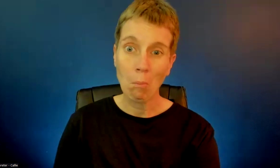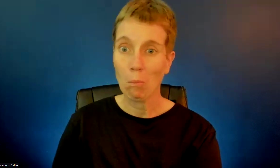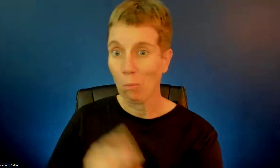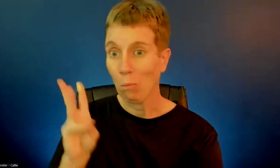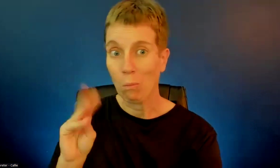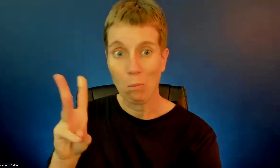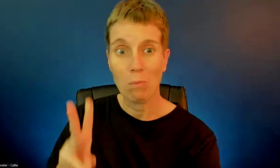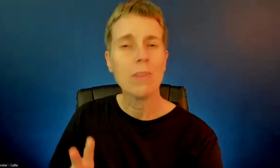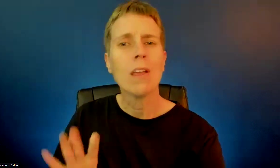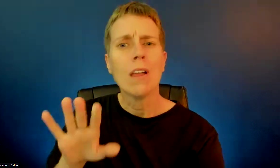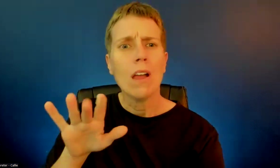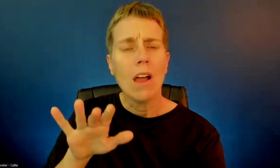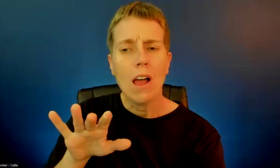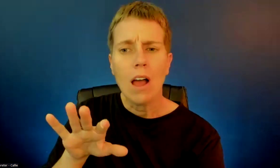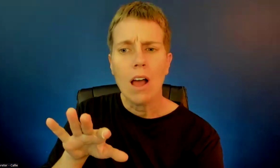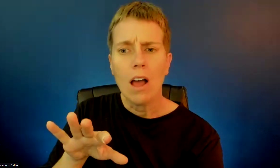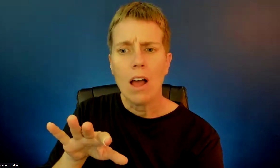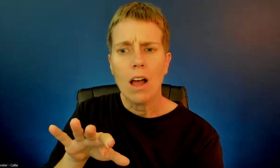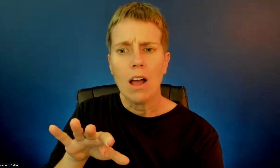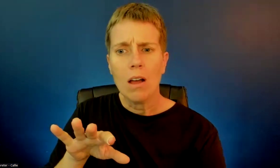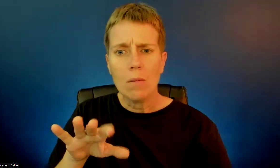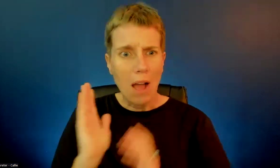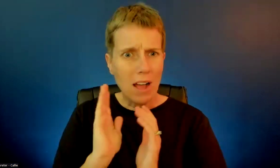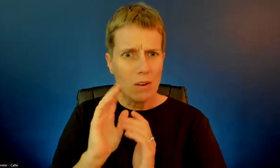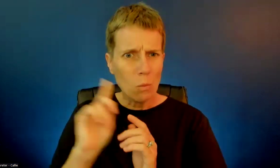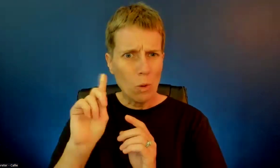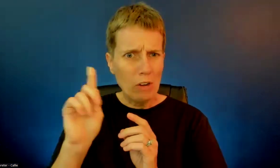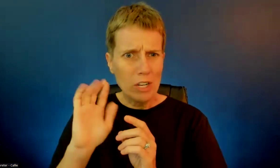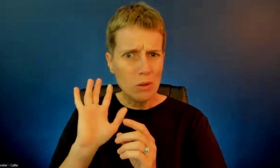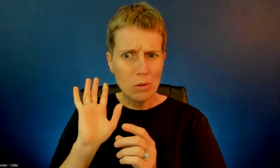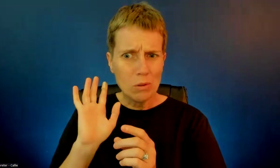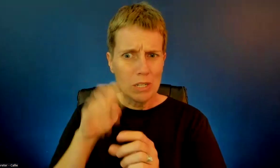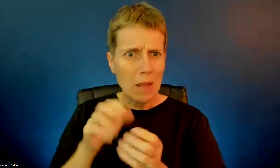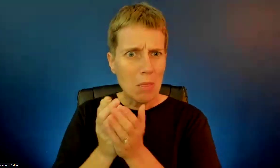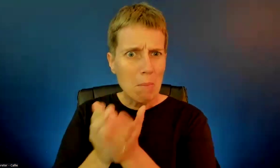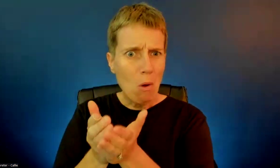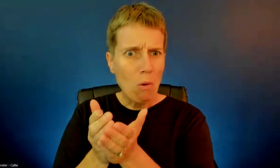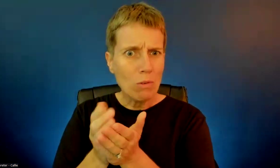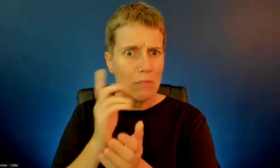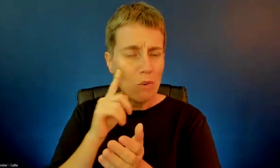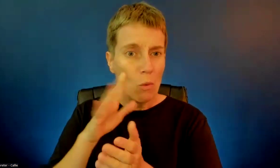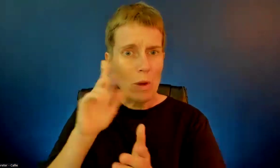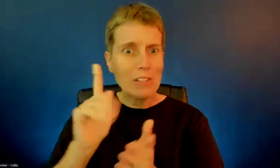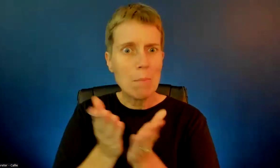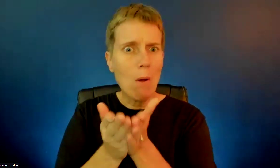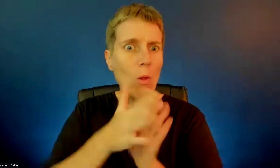Where do you get on the boat? Don't have a clue. Okay.